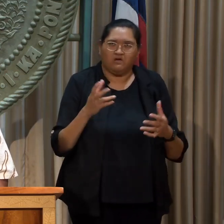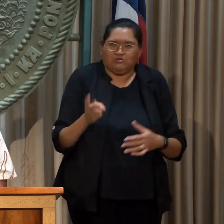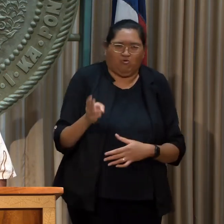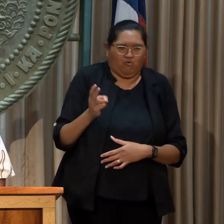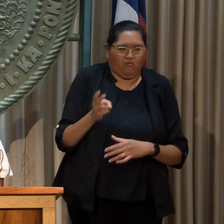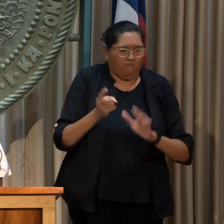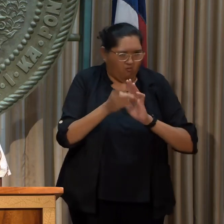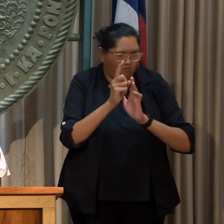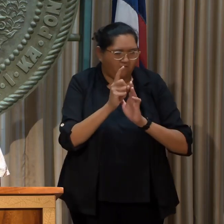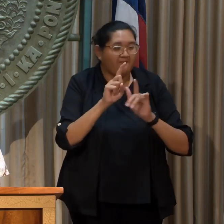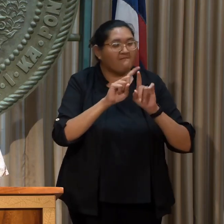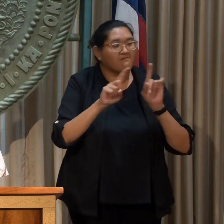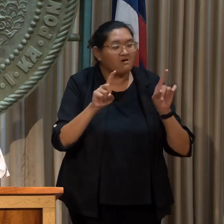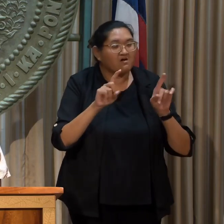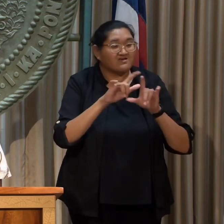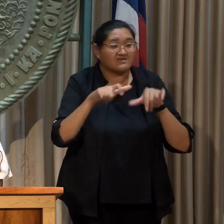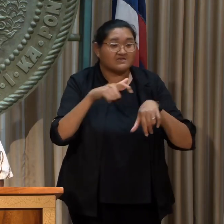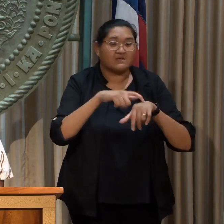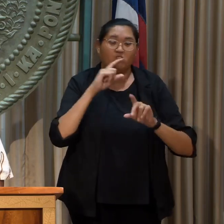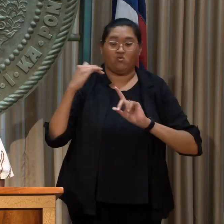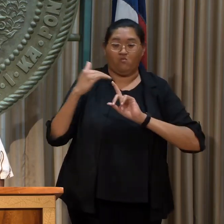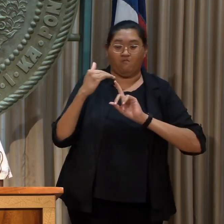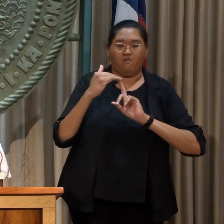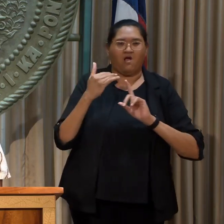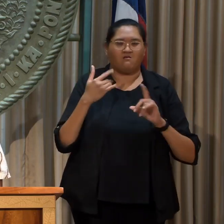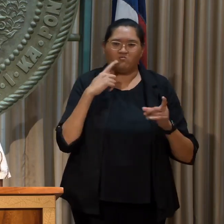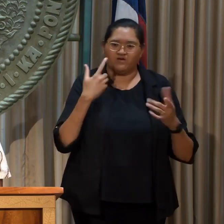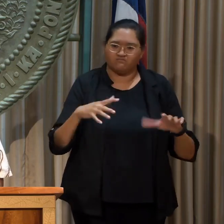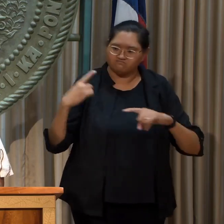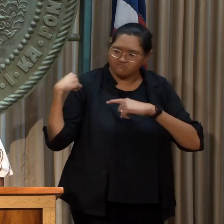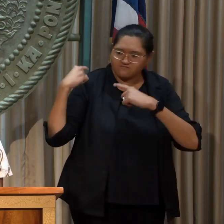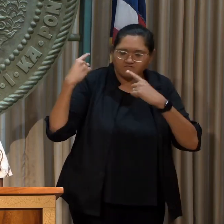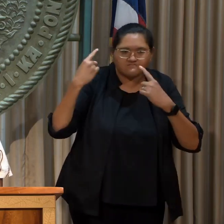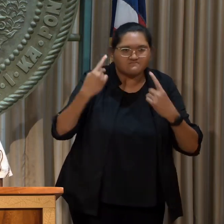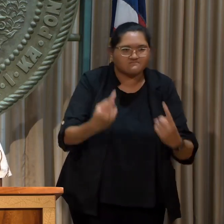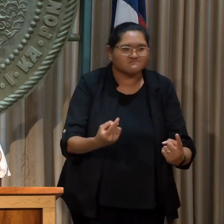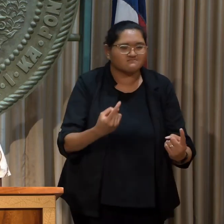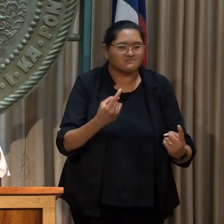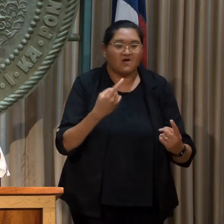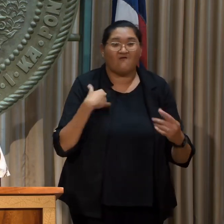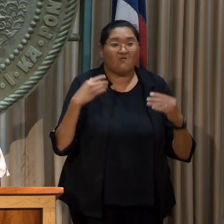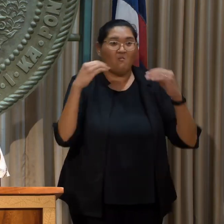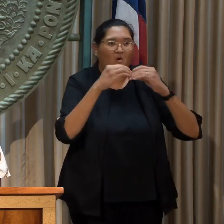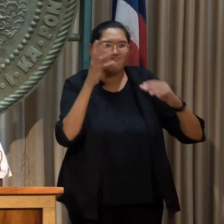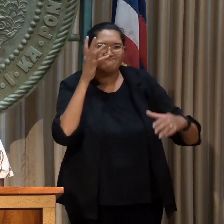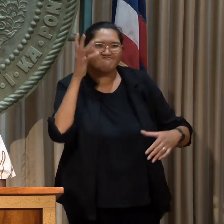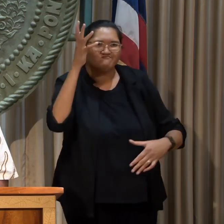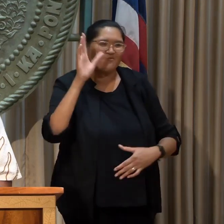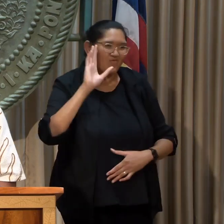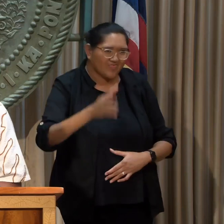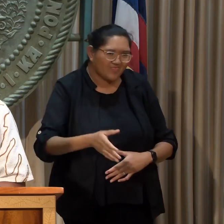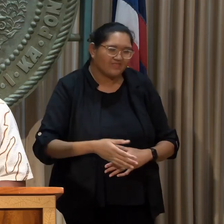moment, but it is also a reminder of how far we've come and how much farther we must still go.